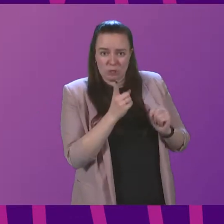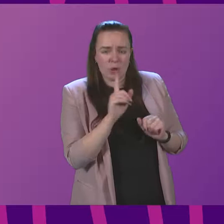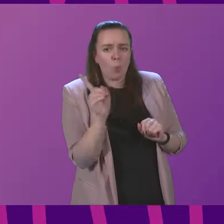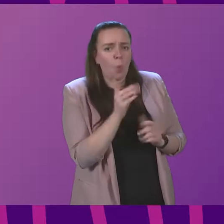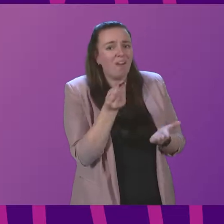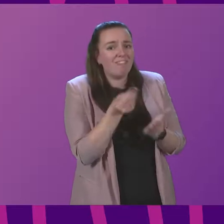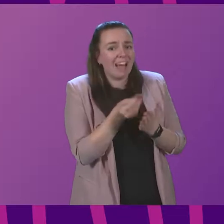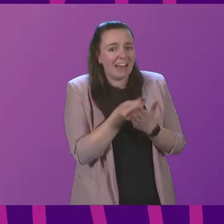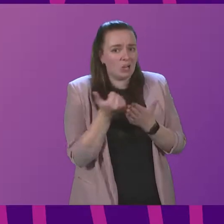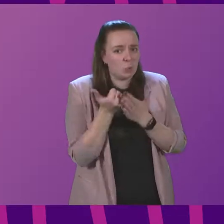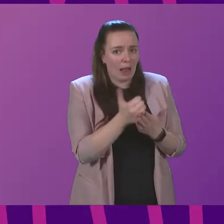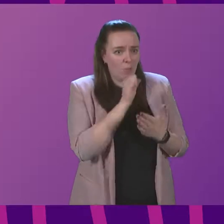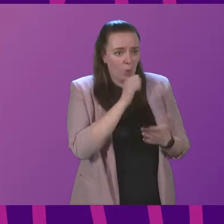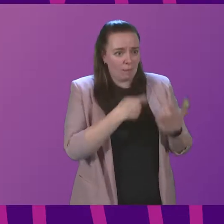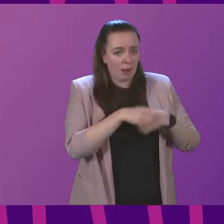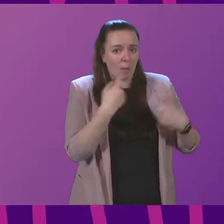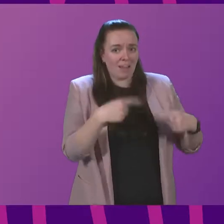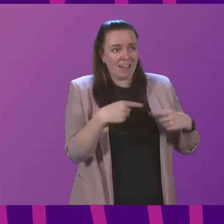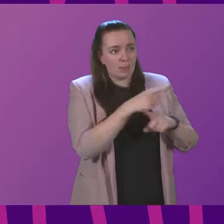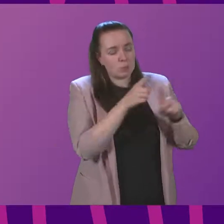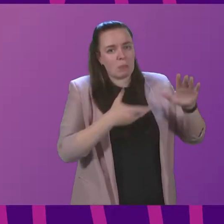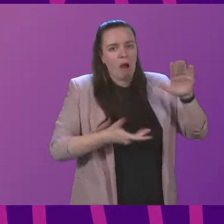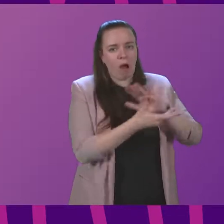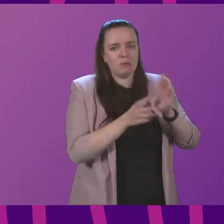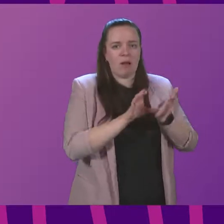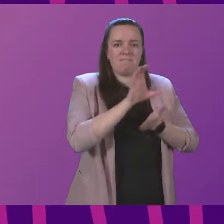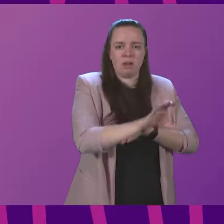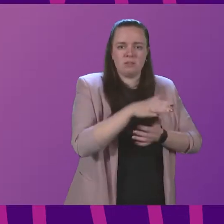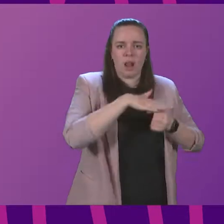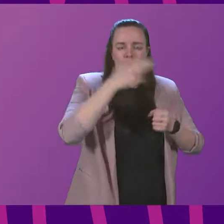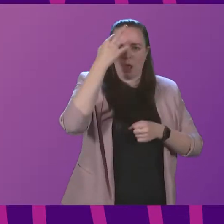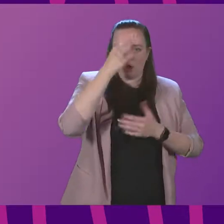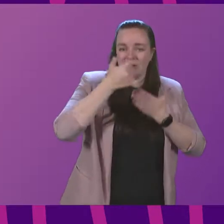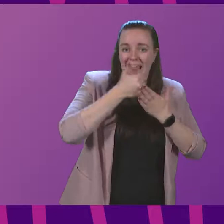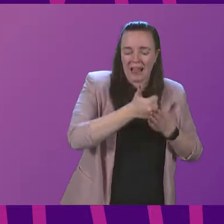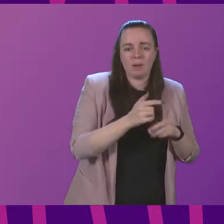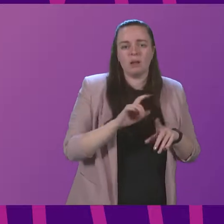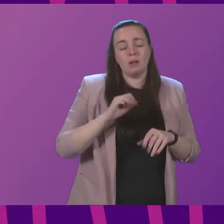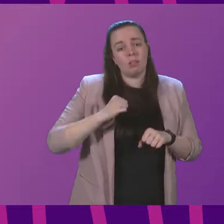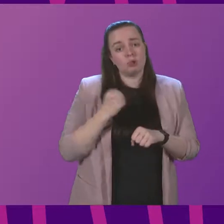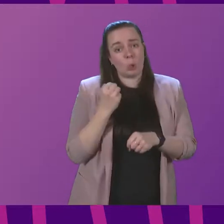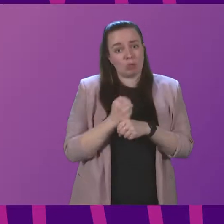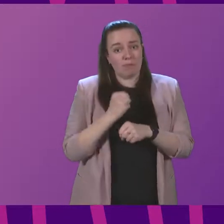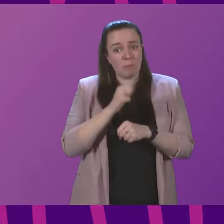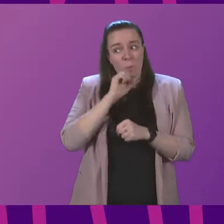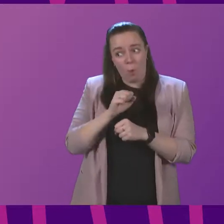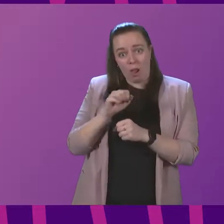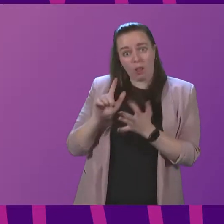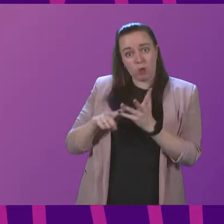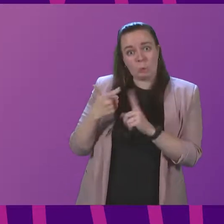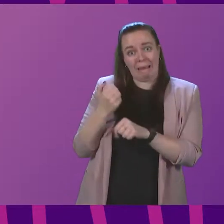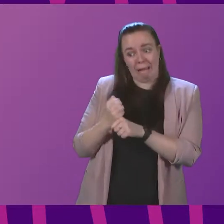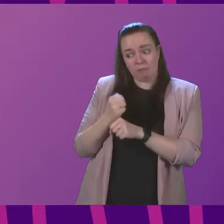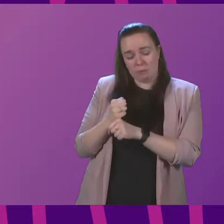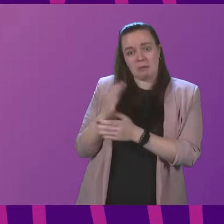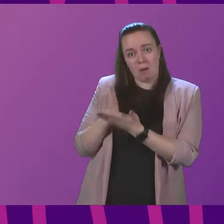financial help will be made available to our underfunded local authorities to help? And will the Scottish Government be taking the UK Government up on the